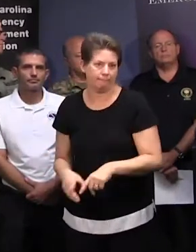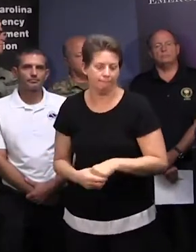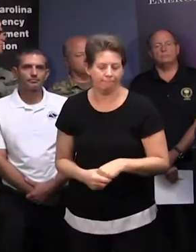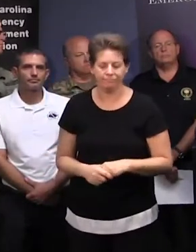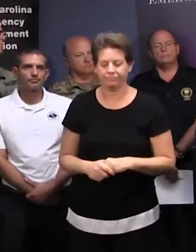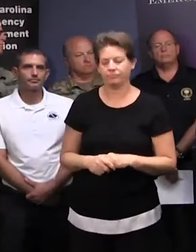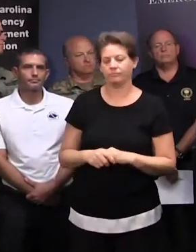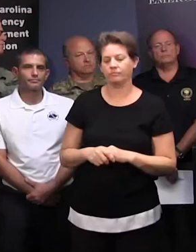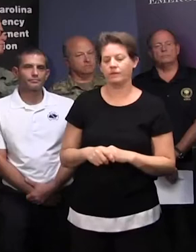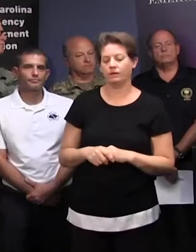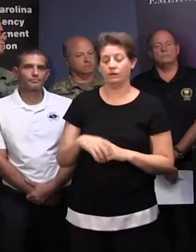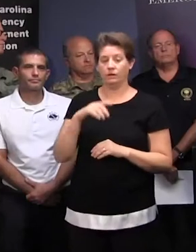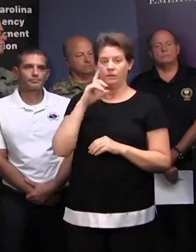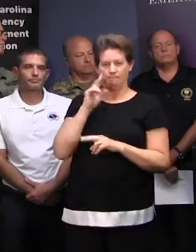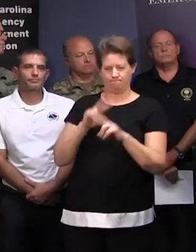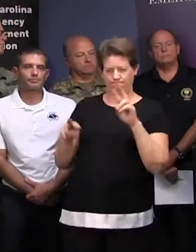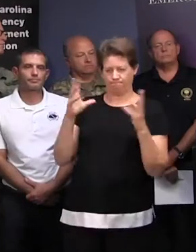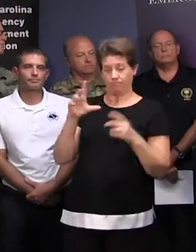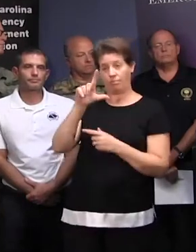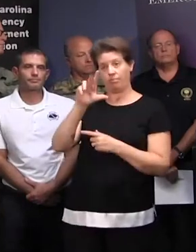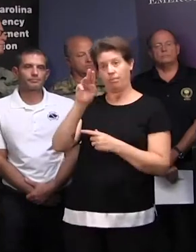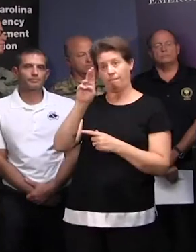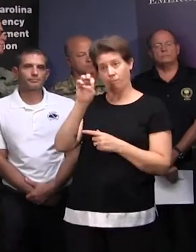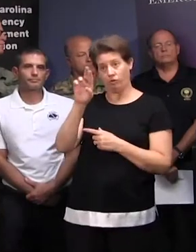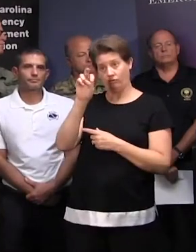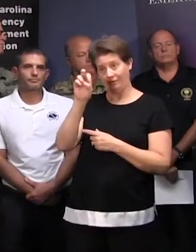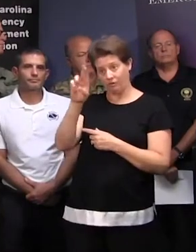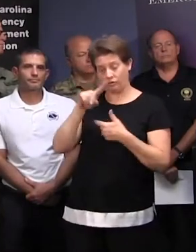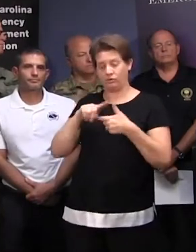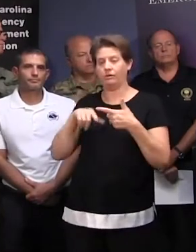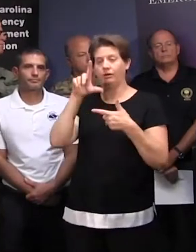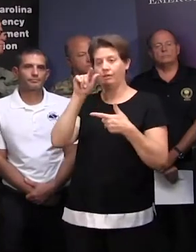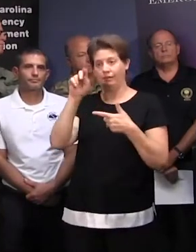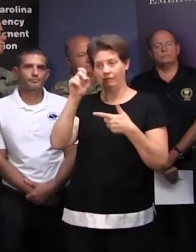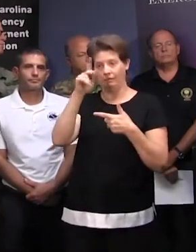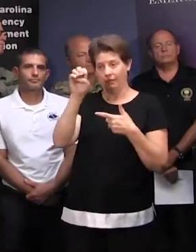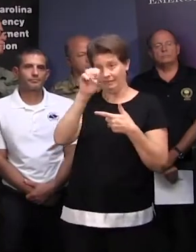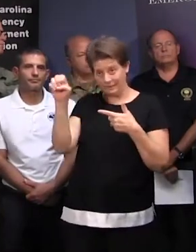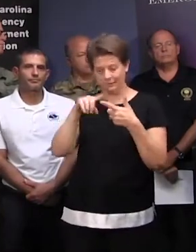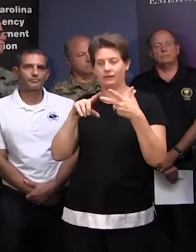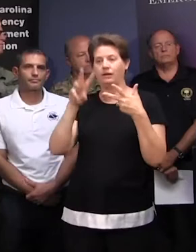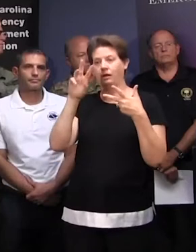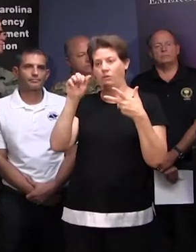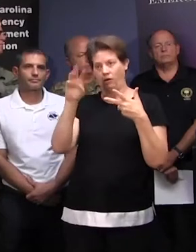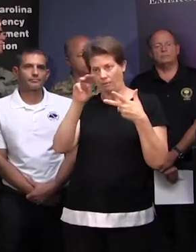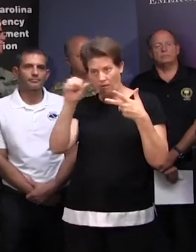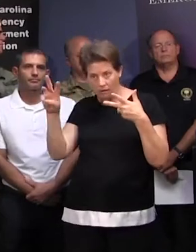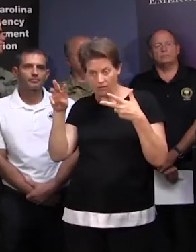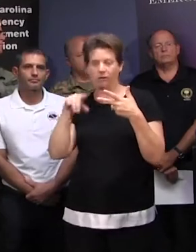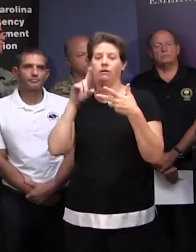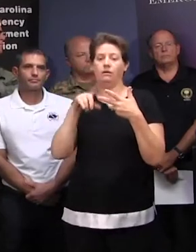We're focusing very closely on the Lumber River, the Little PD, and the Waccamaw, and we're studying all of our bridge crossings